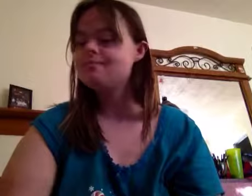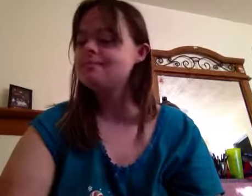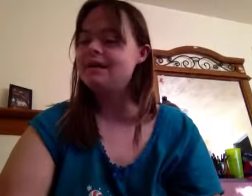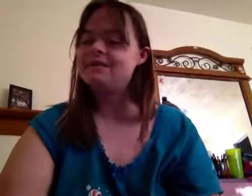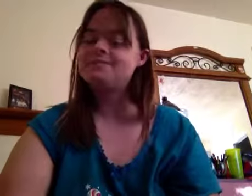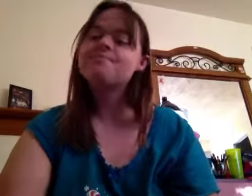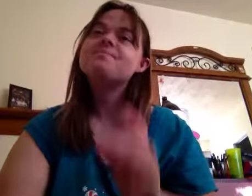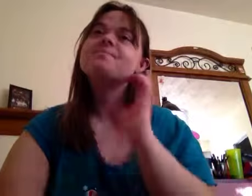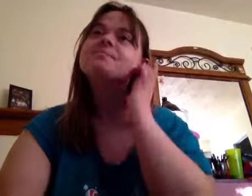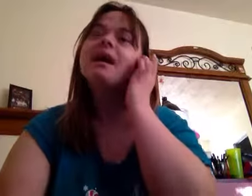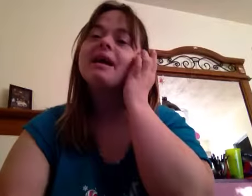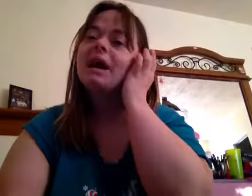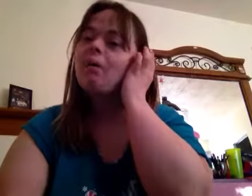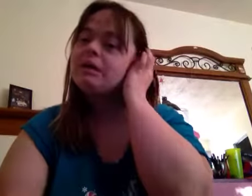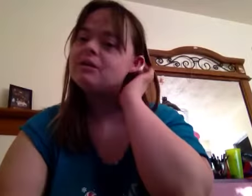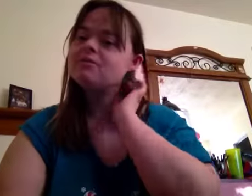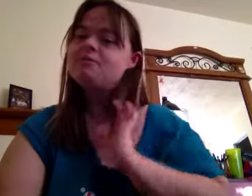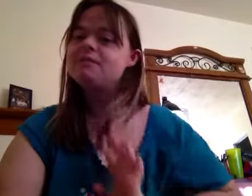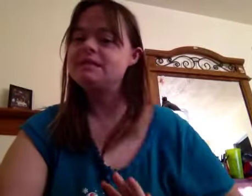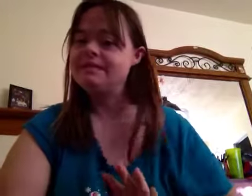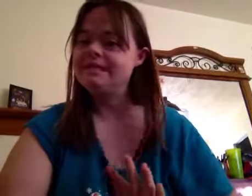Yes, I can't wait until Christmas Eve.